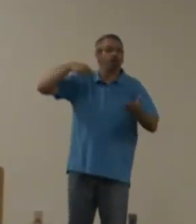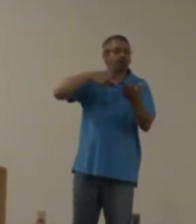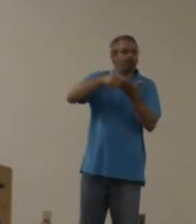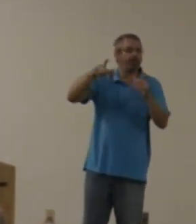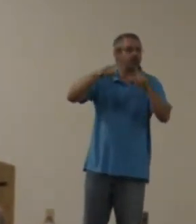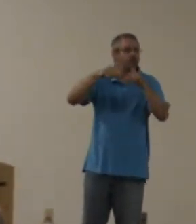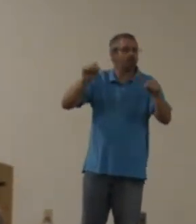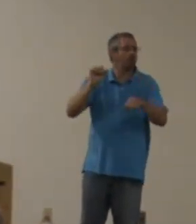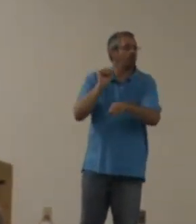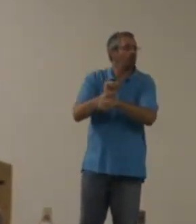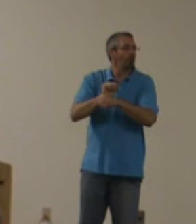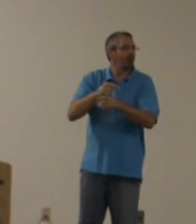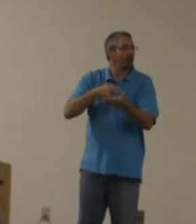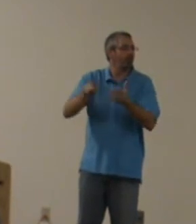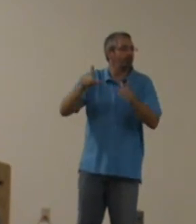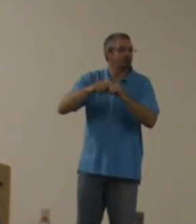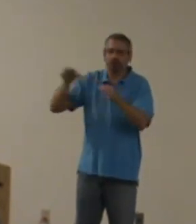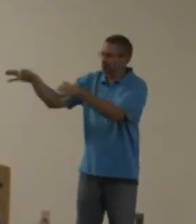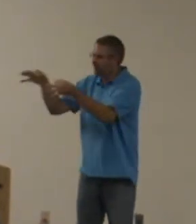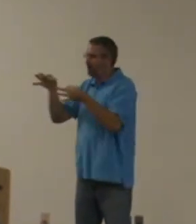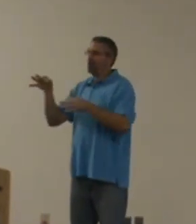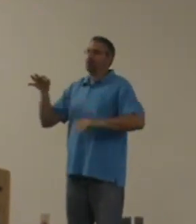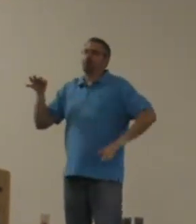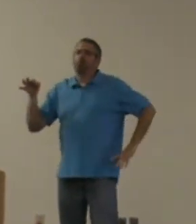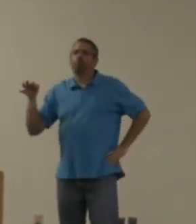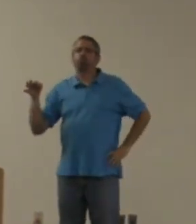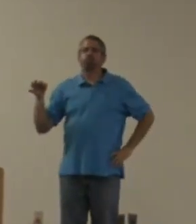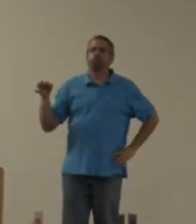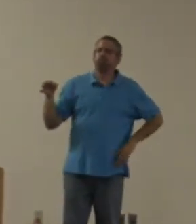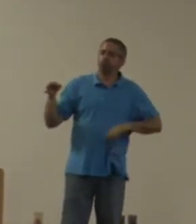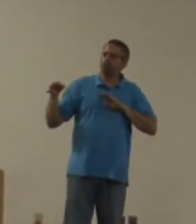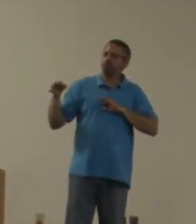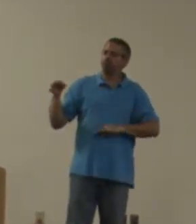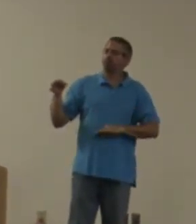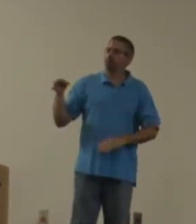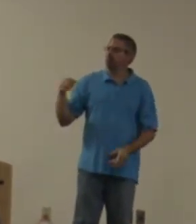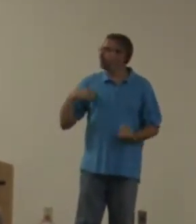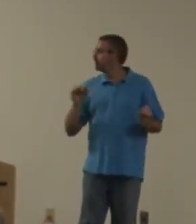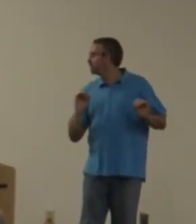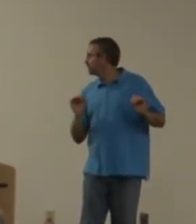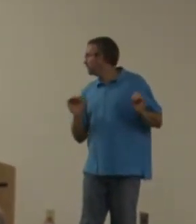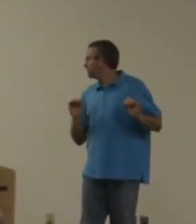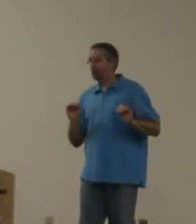Don't give you a lot of money. You'll have peace. Right? Paycheck. Woo! I'll a paycheck.